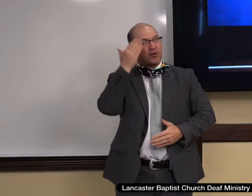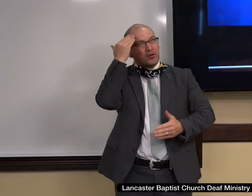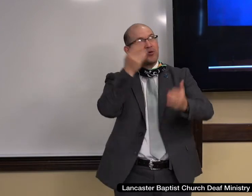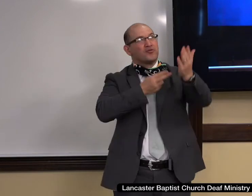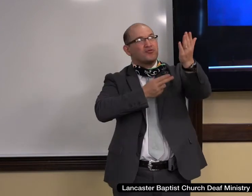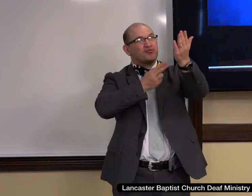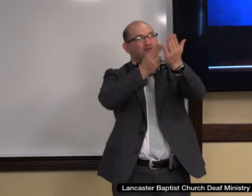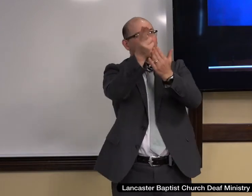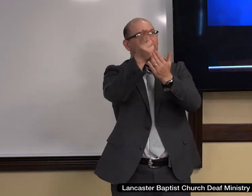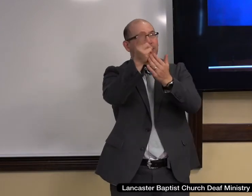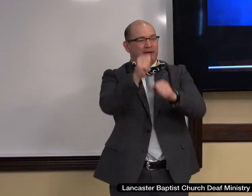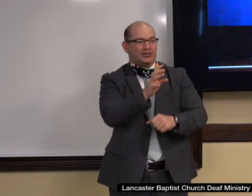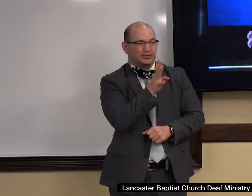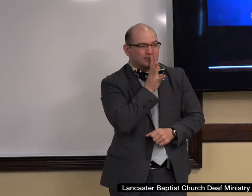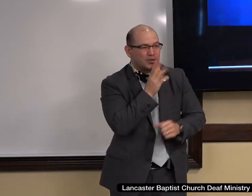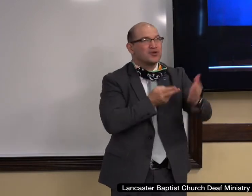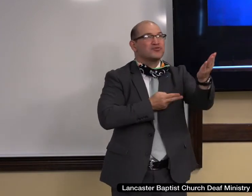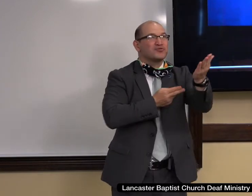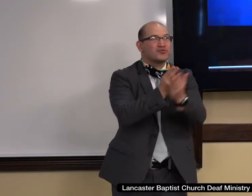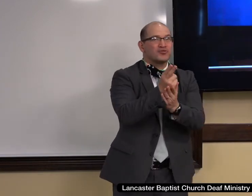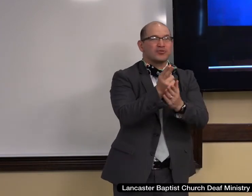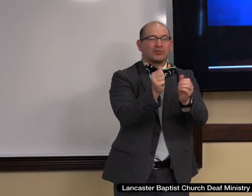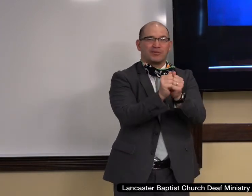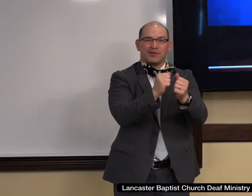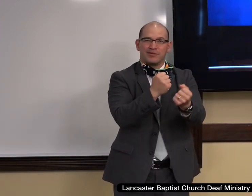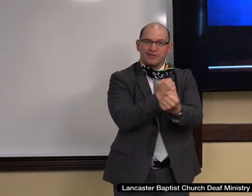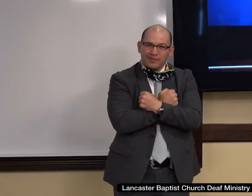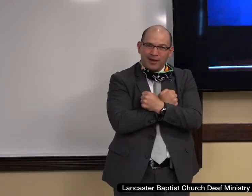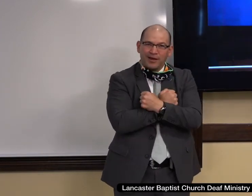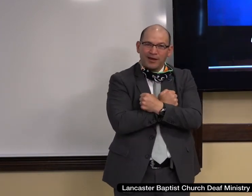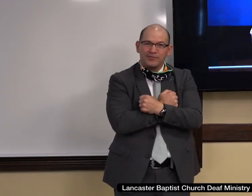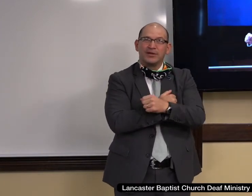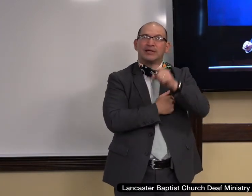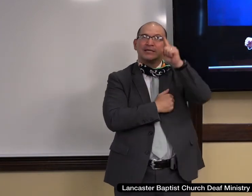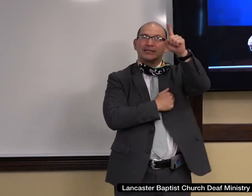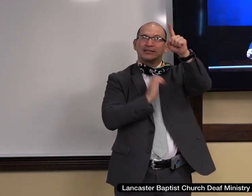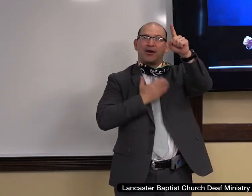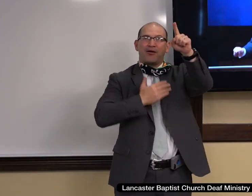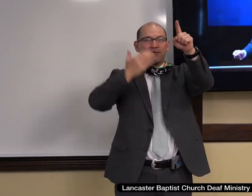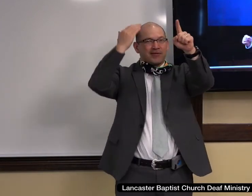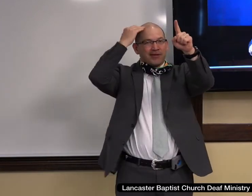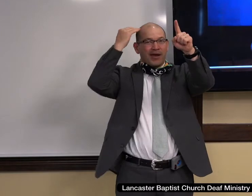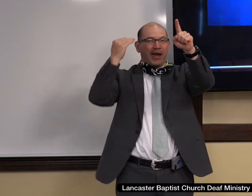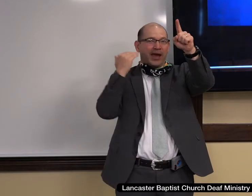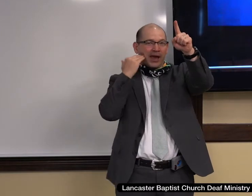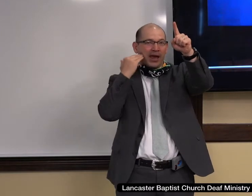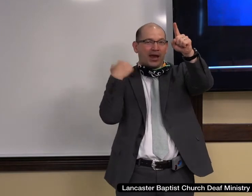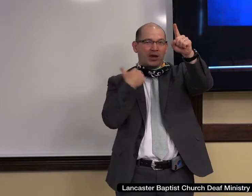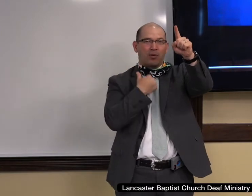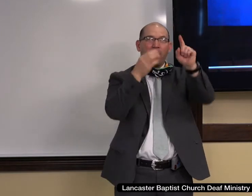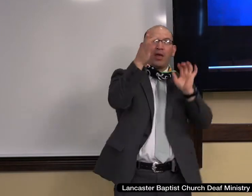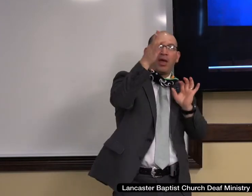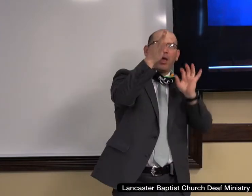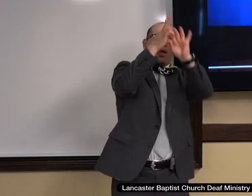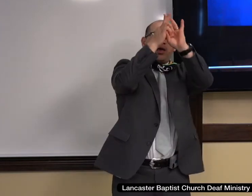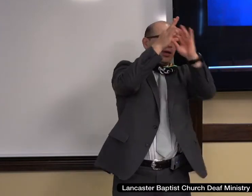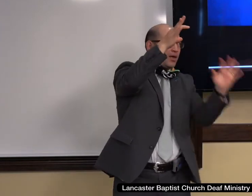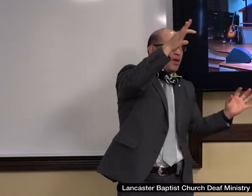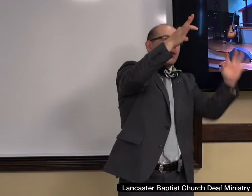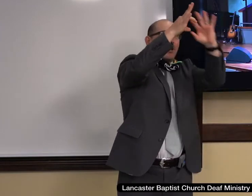things, which is the head, even Christ, from whom the whole body fitly joined together and compacted by that which every